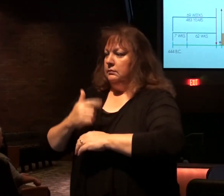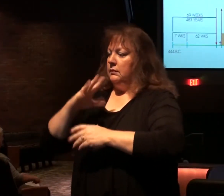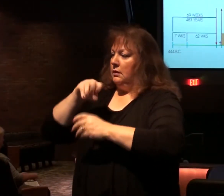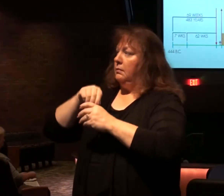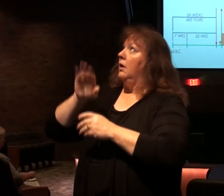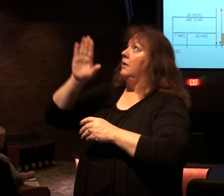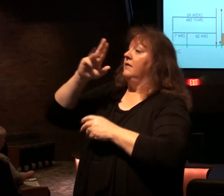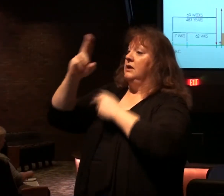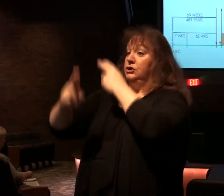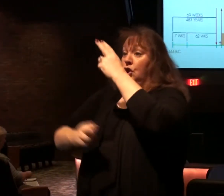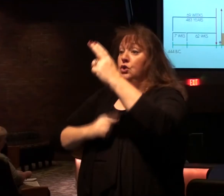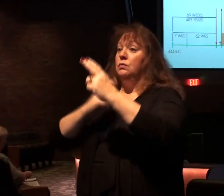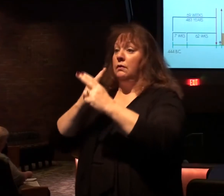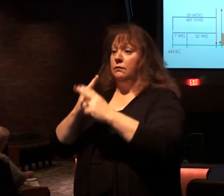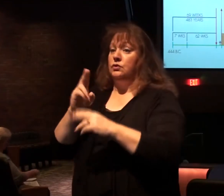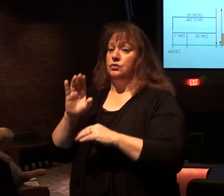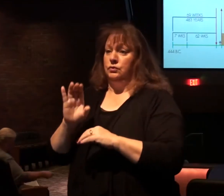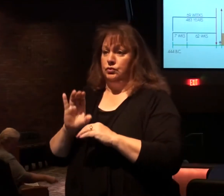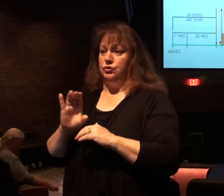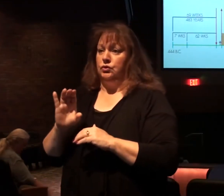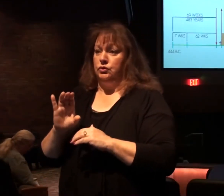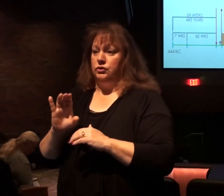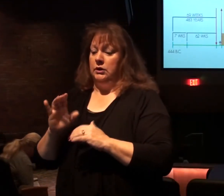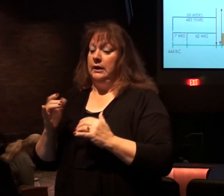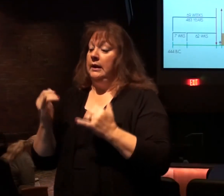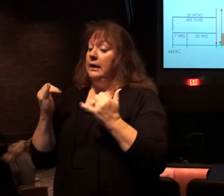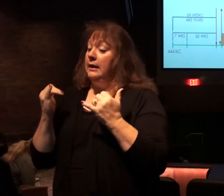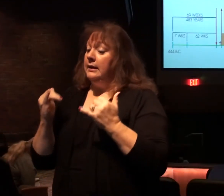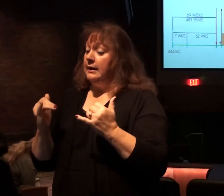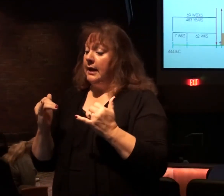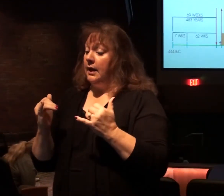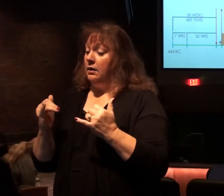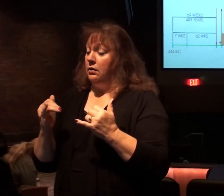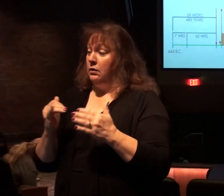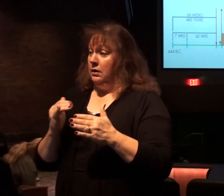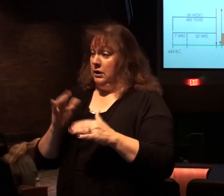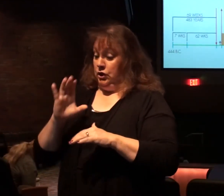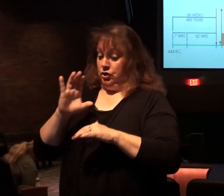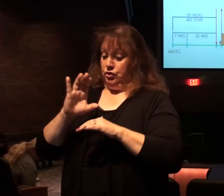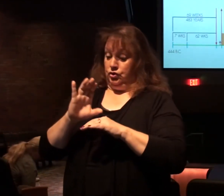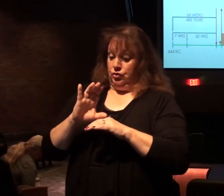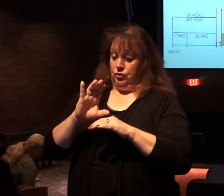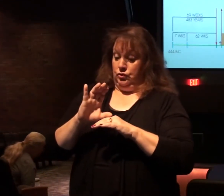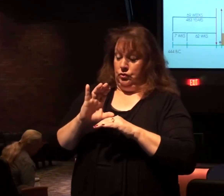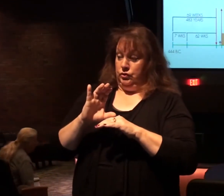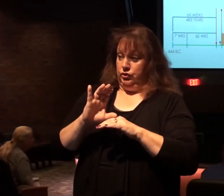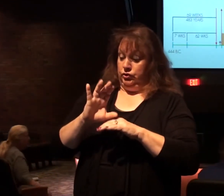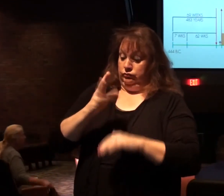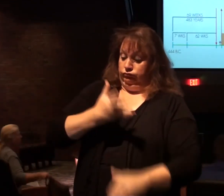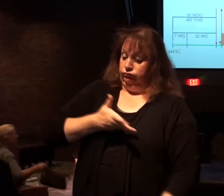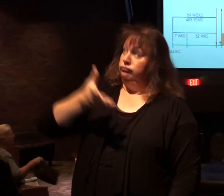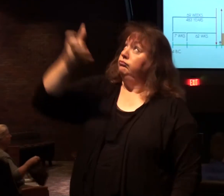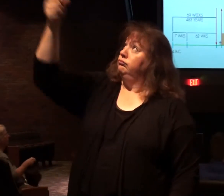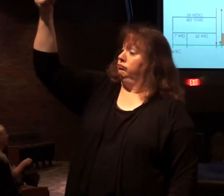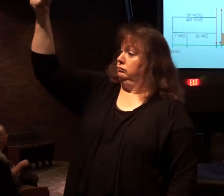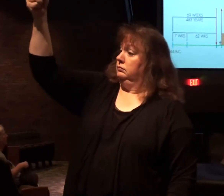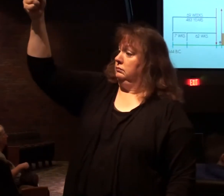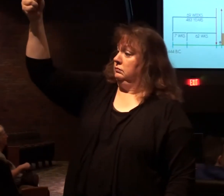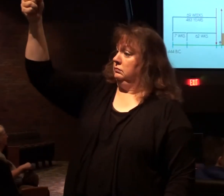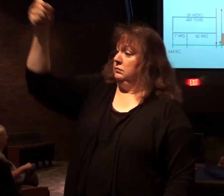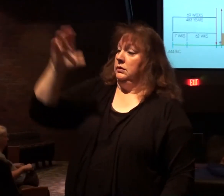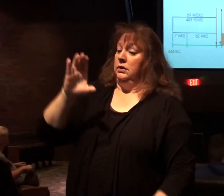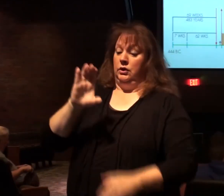universal church. Now, at the end of the church, the church will be removed, the church age.